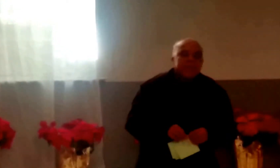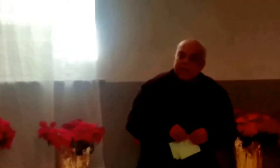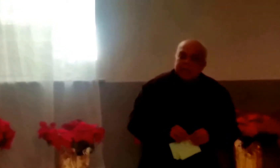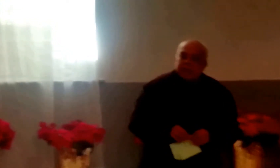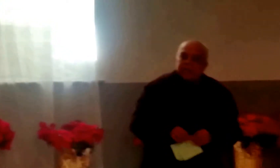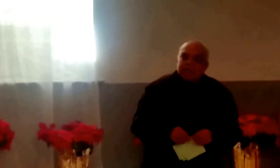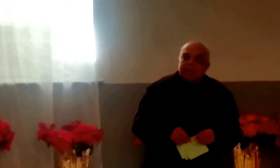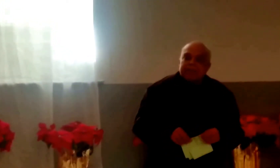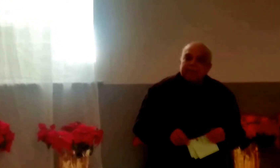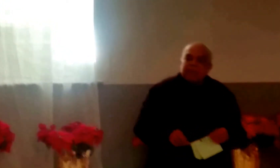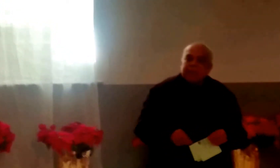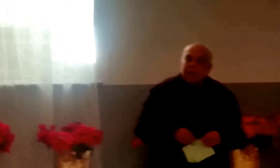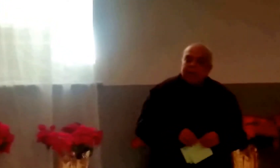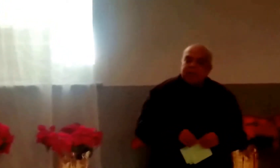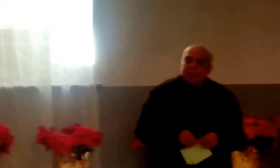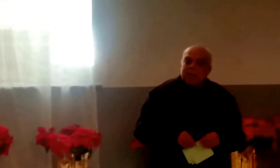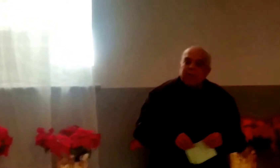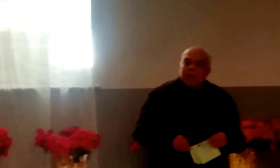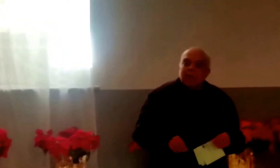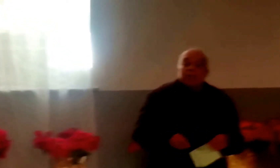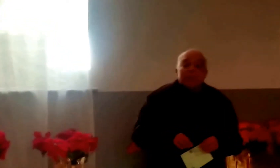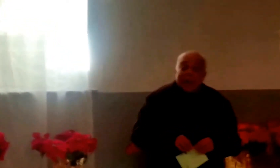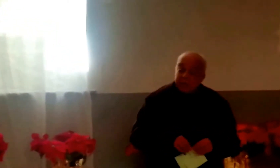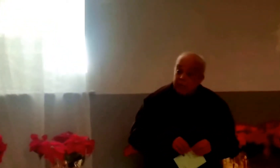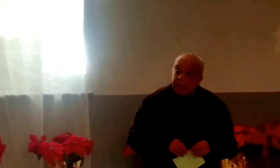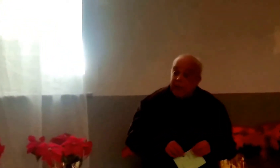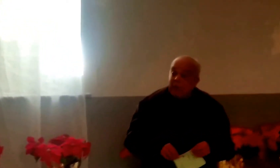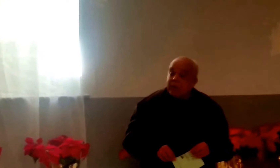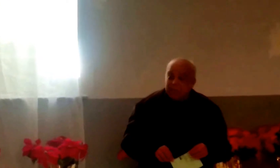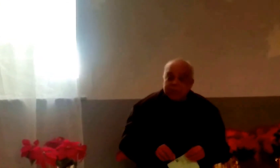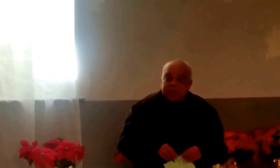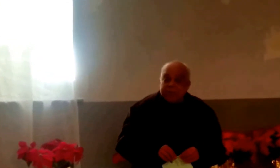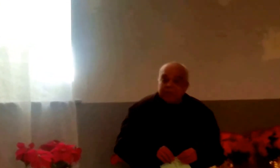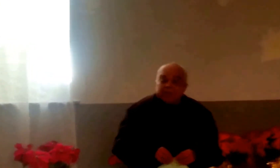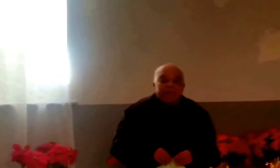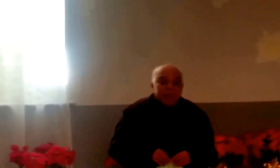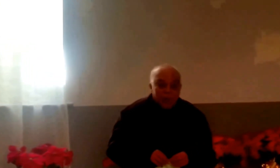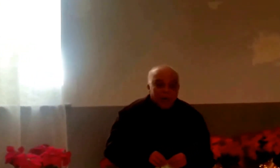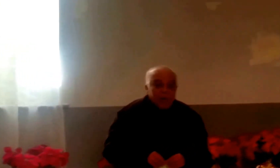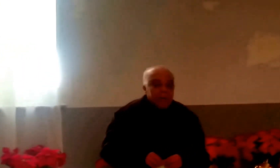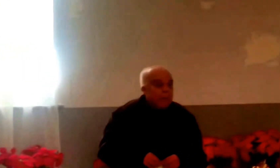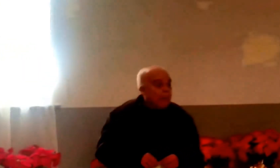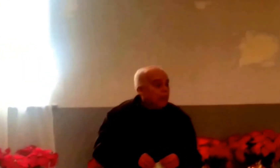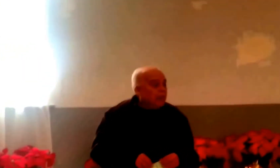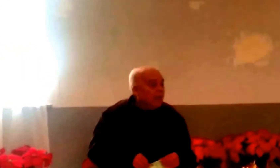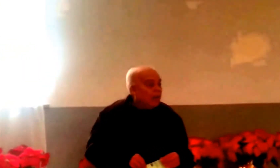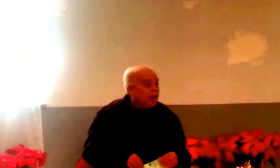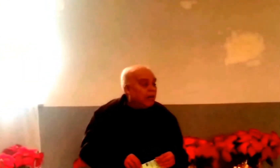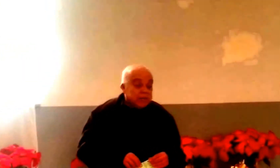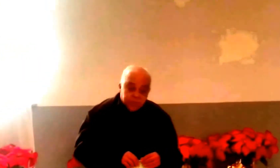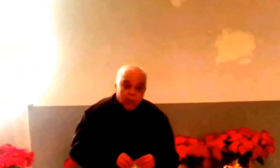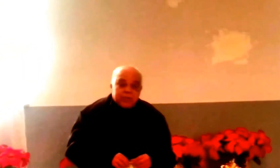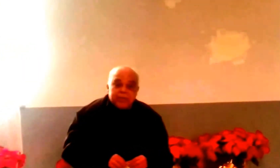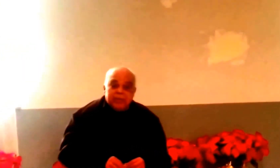the Senate, Dean Skellis, who's about to be found guilty of fraud, extortion,